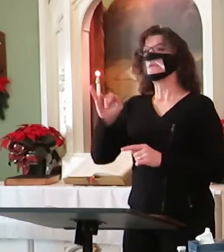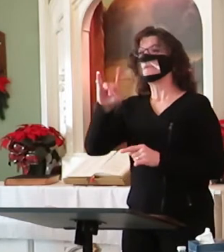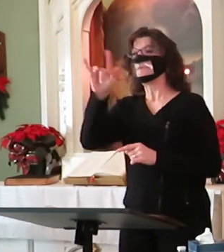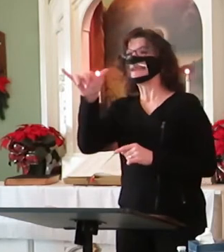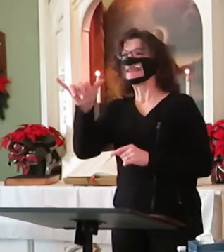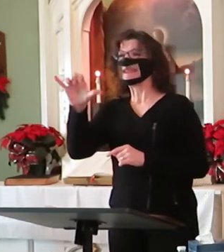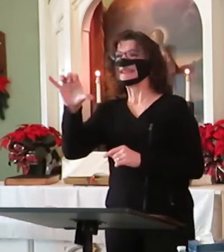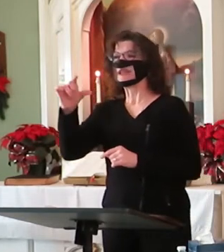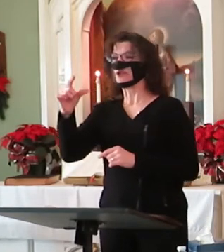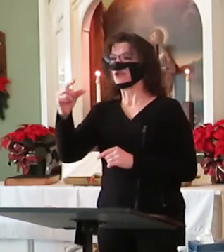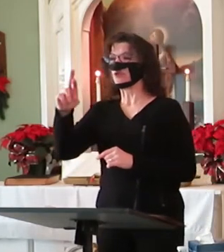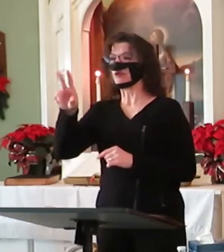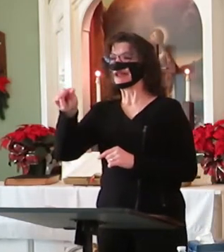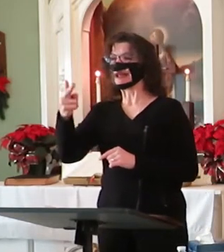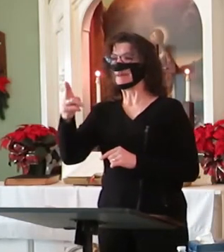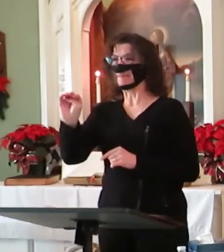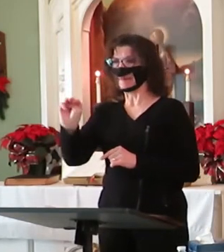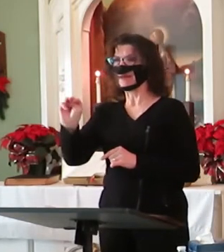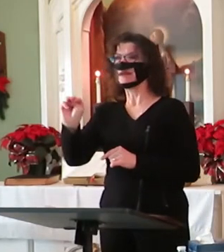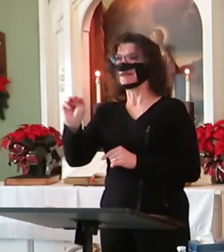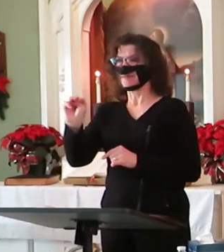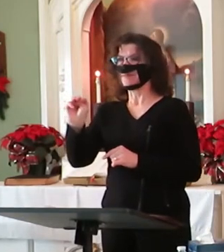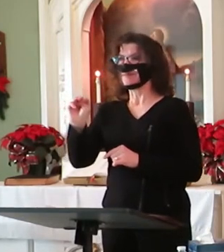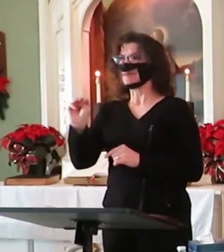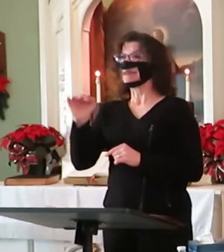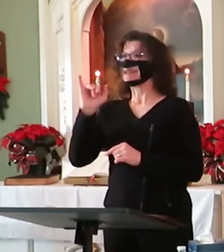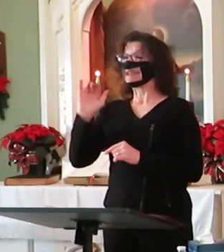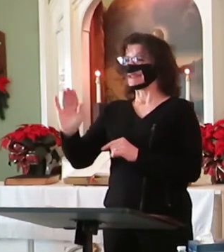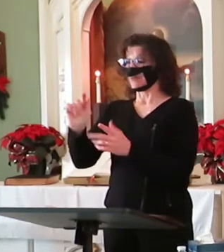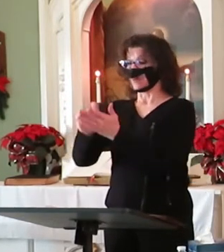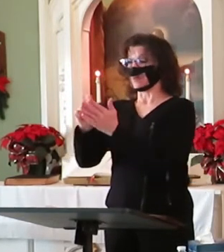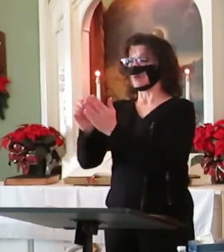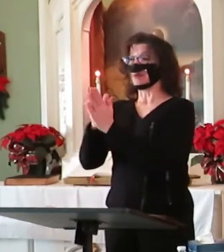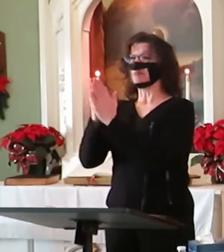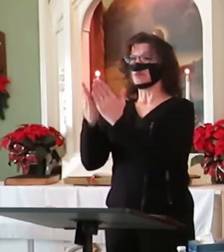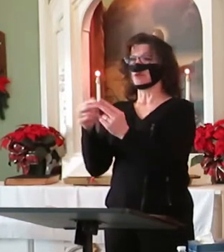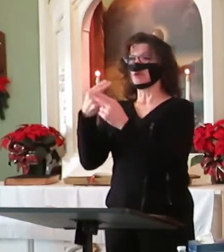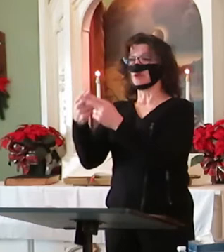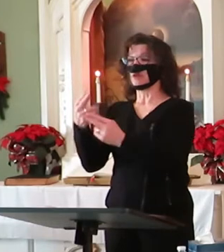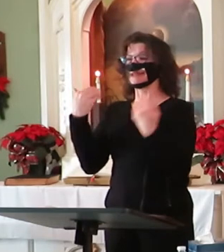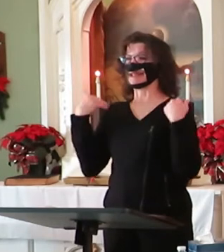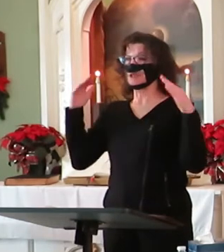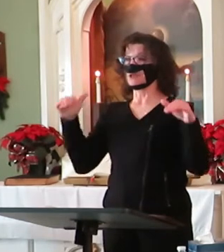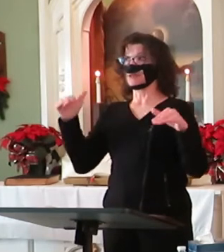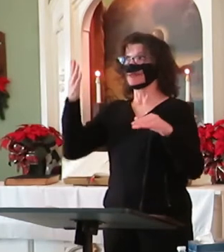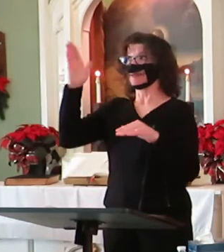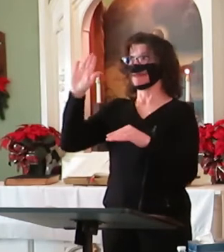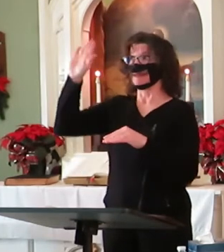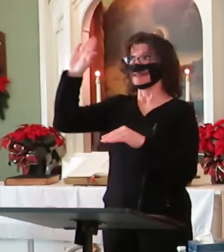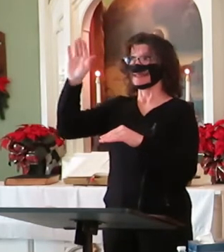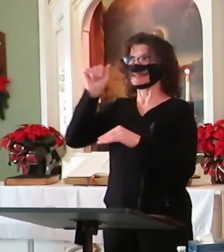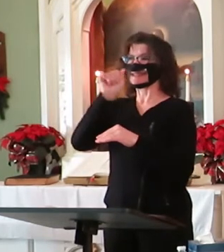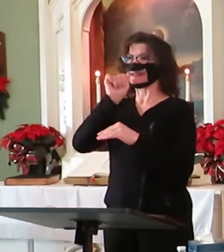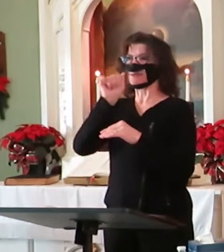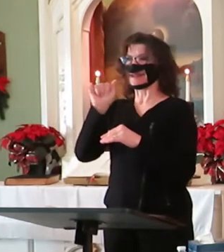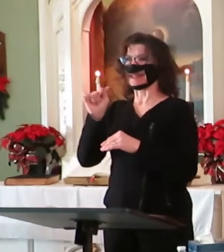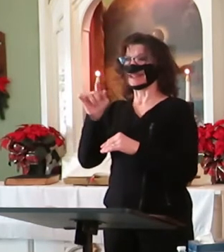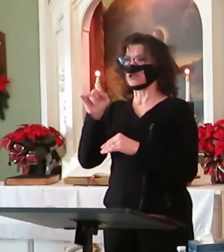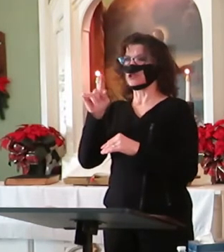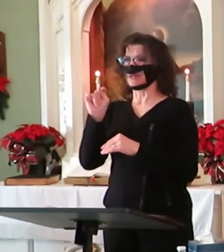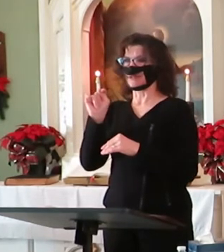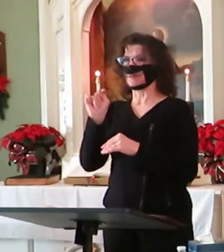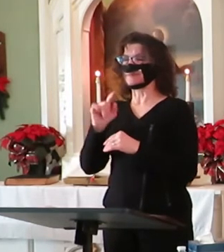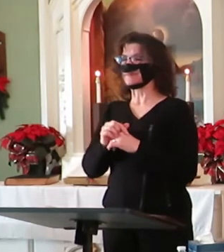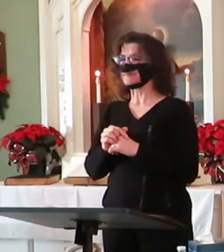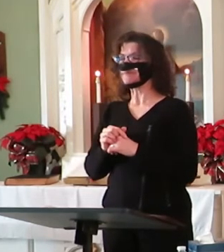book, Angels, God's Secret Agents, records the story of protective angels experienced by Reverend